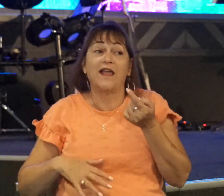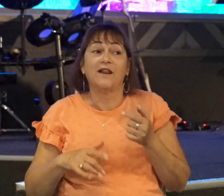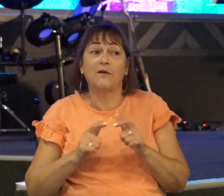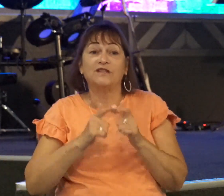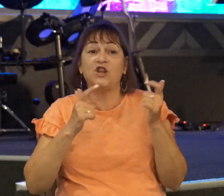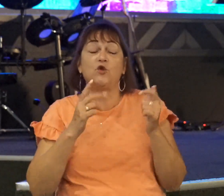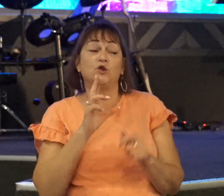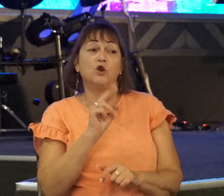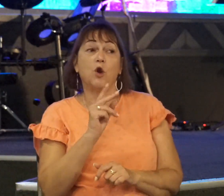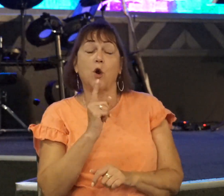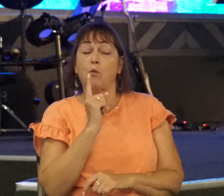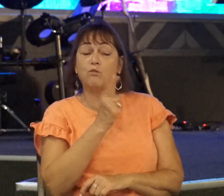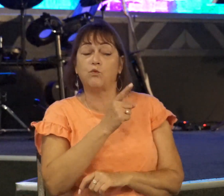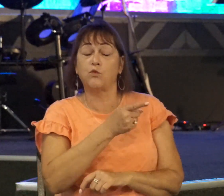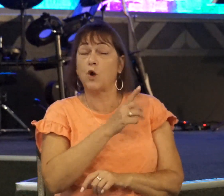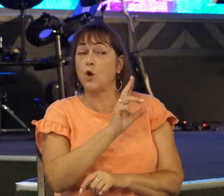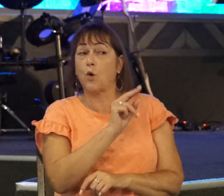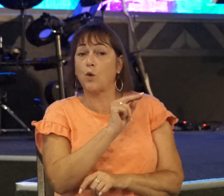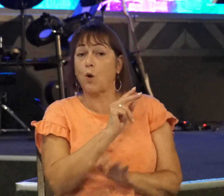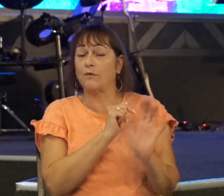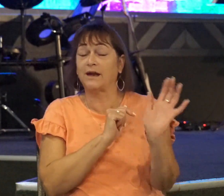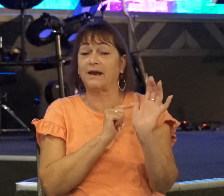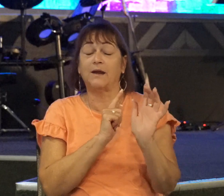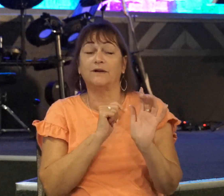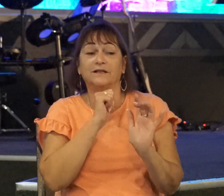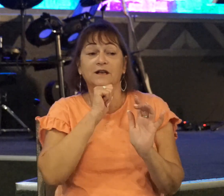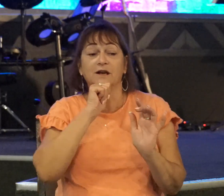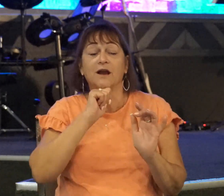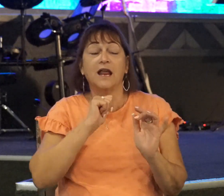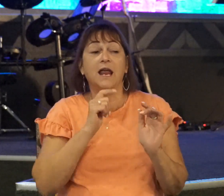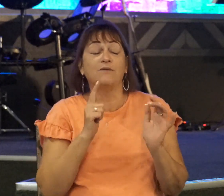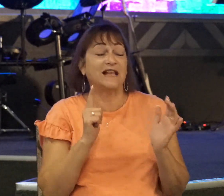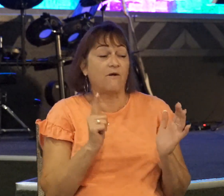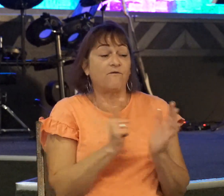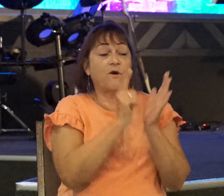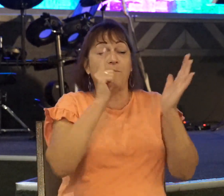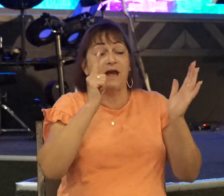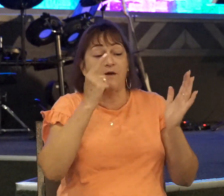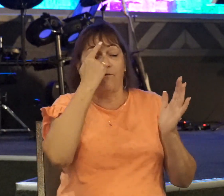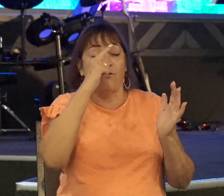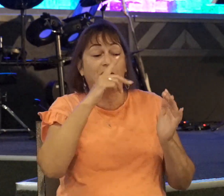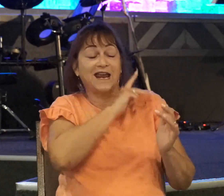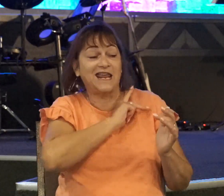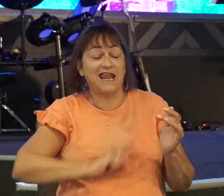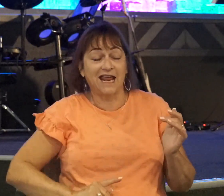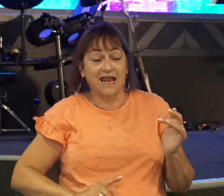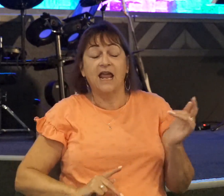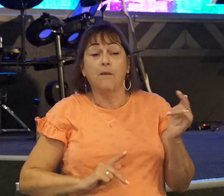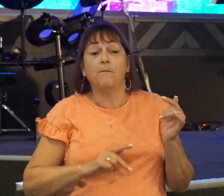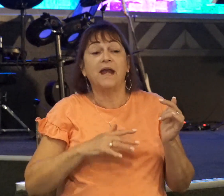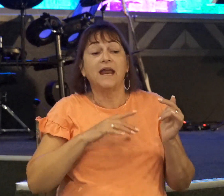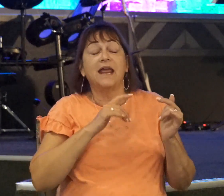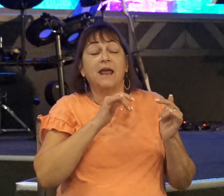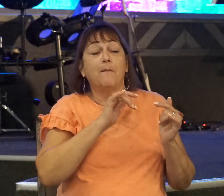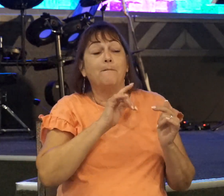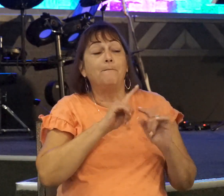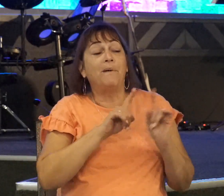This was a big no-no. Not only was it forbidden for a king to do this, But it was a deliberate action of